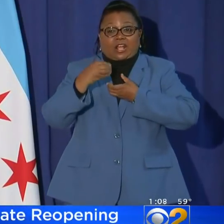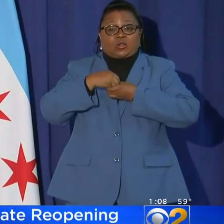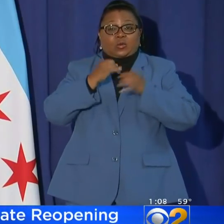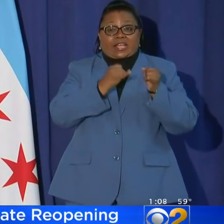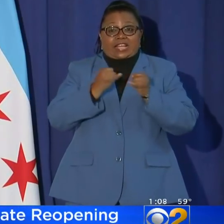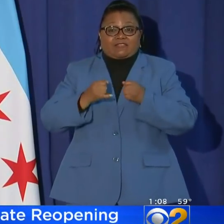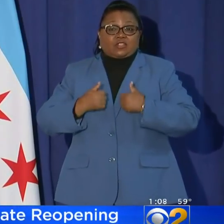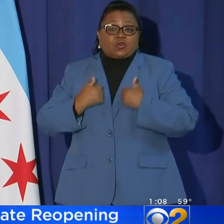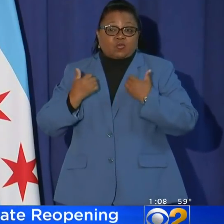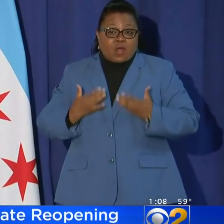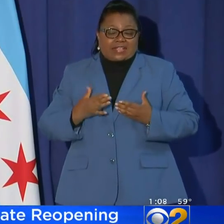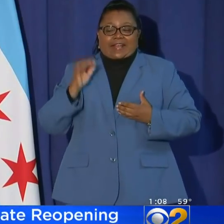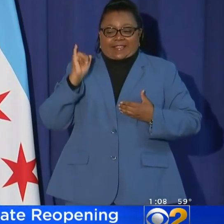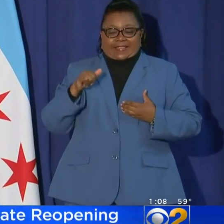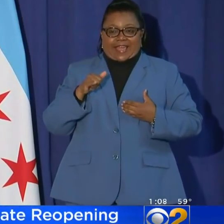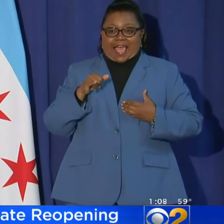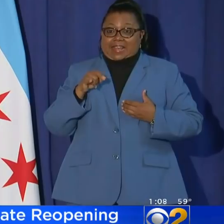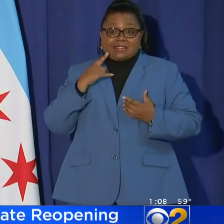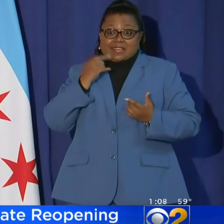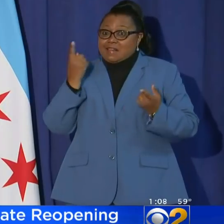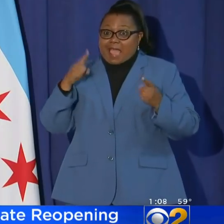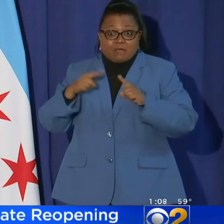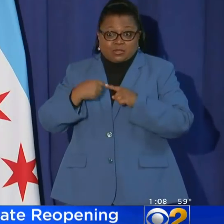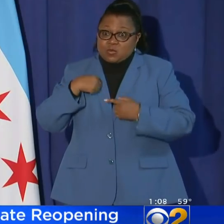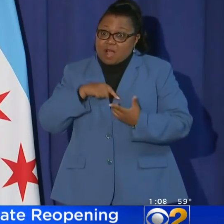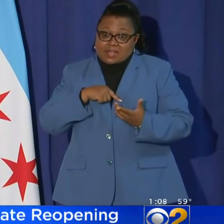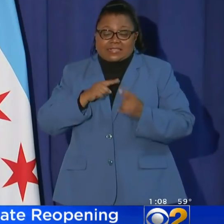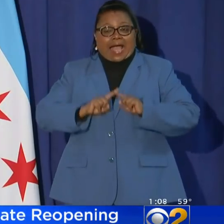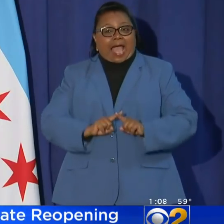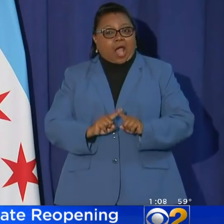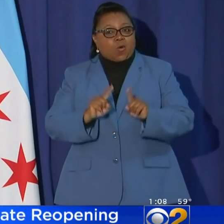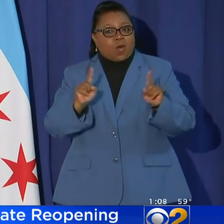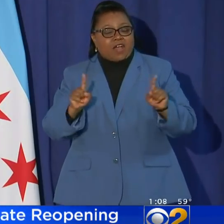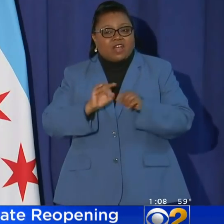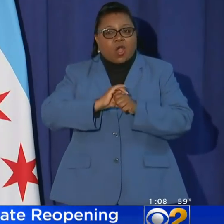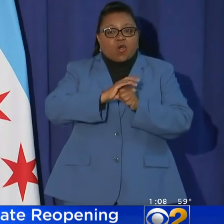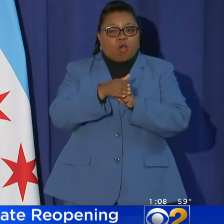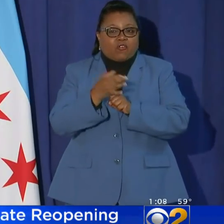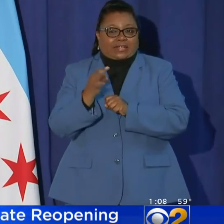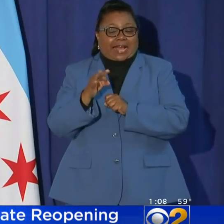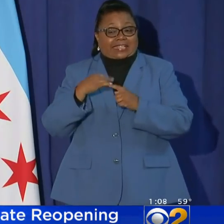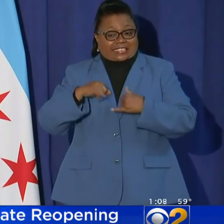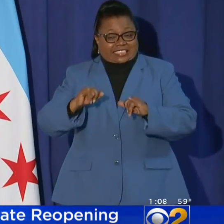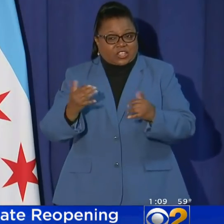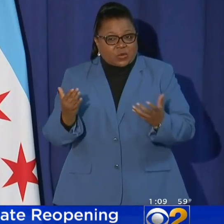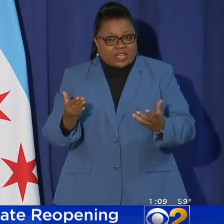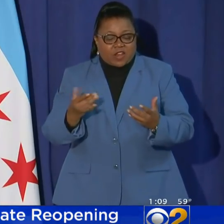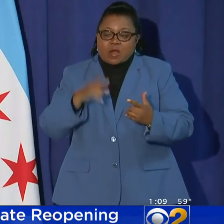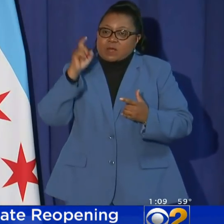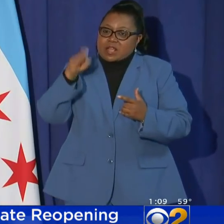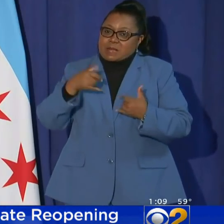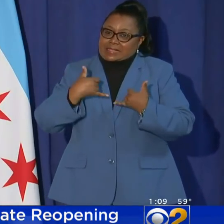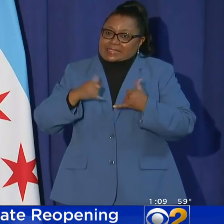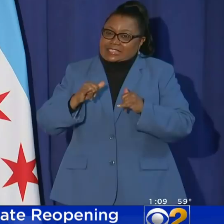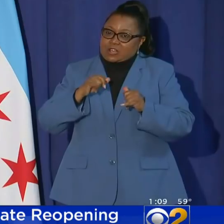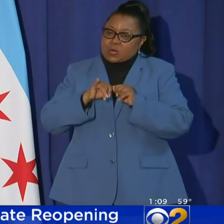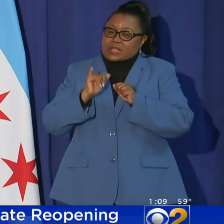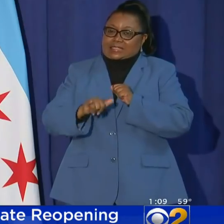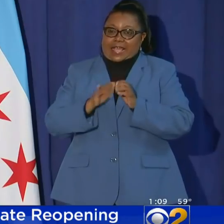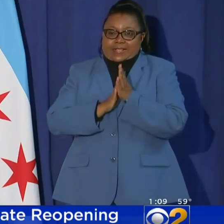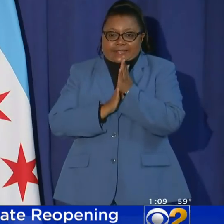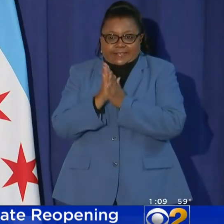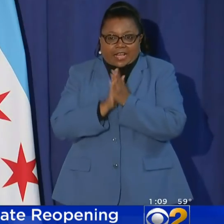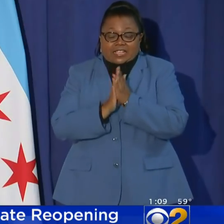individual residents that fate didn't come to us. However, COVID-19 is still here and we must still remain